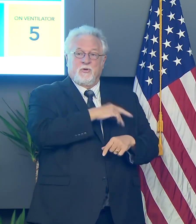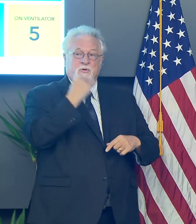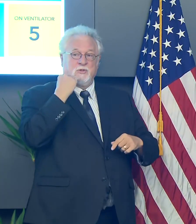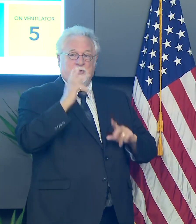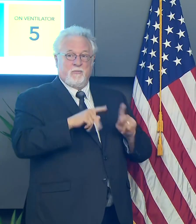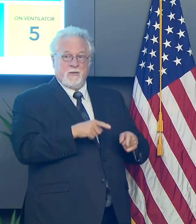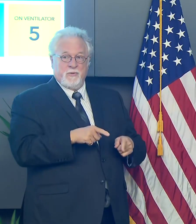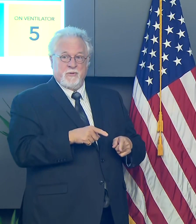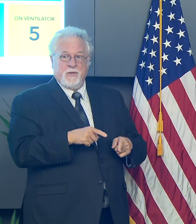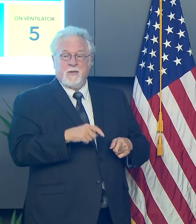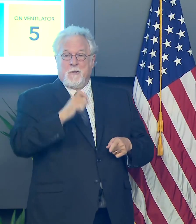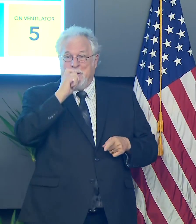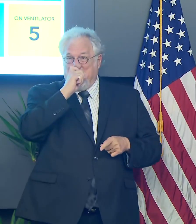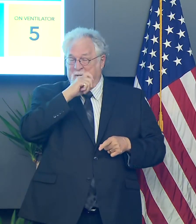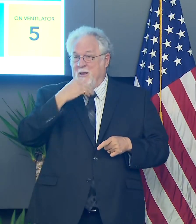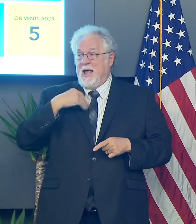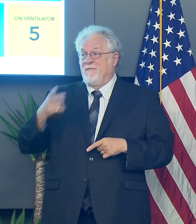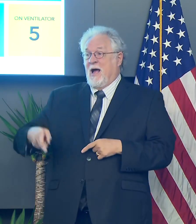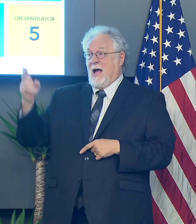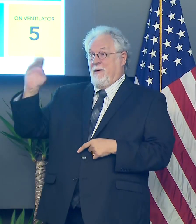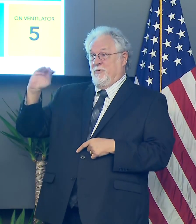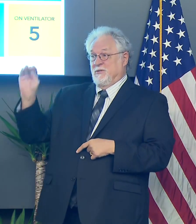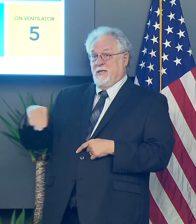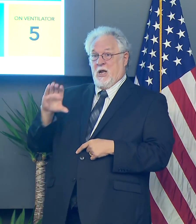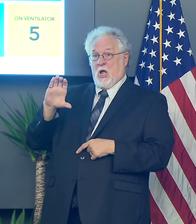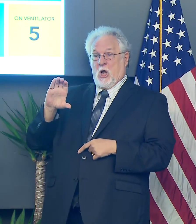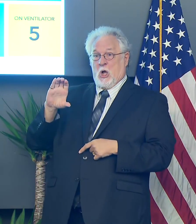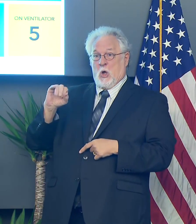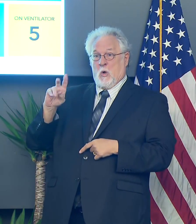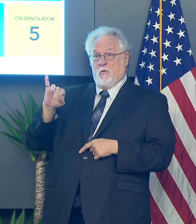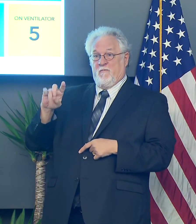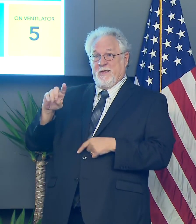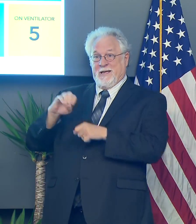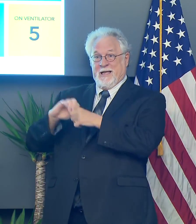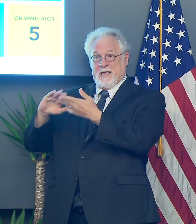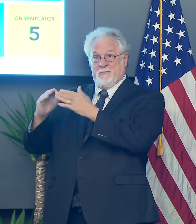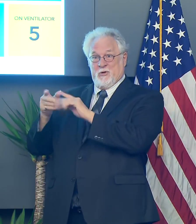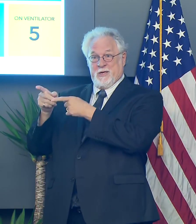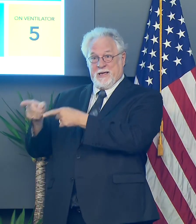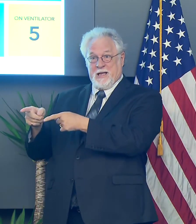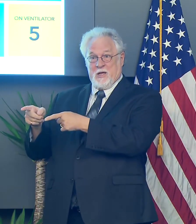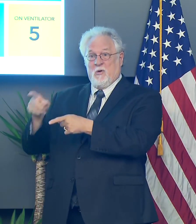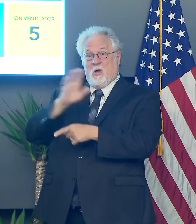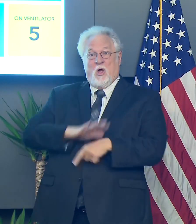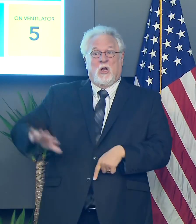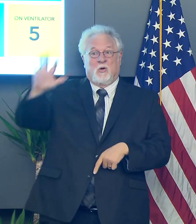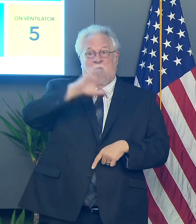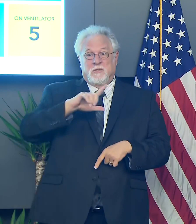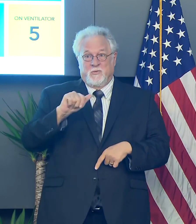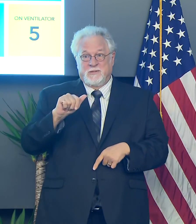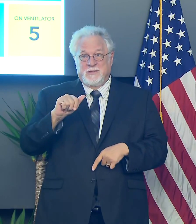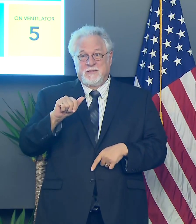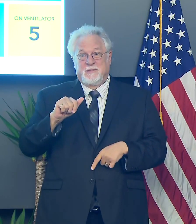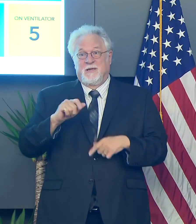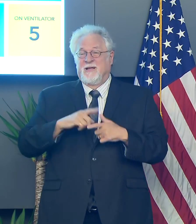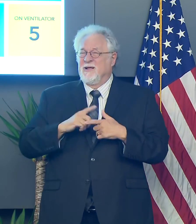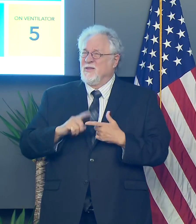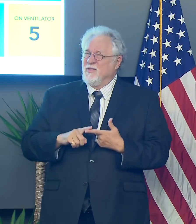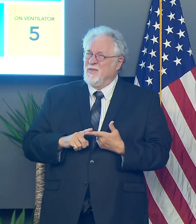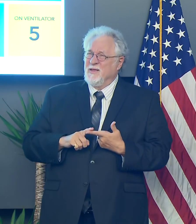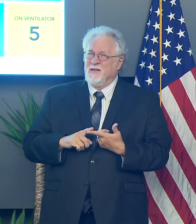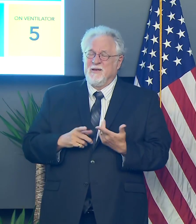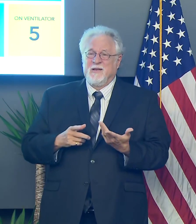And where you have a high incidence of COVID-19 in the community, which is what we have across Louisiana, uh, then